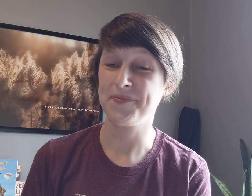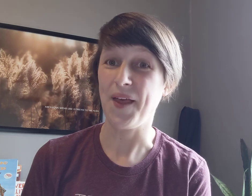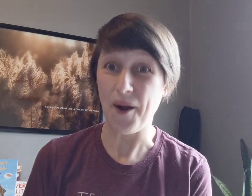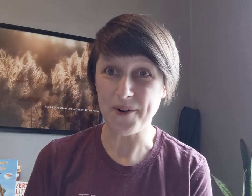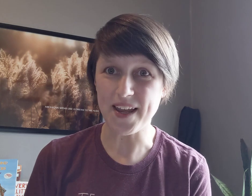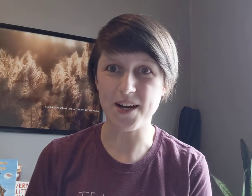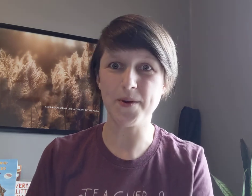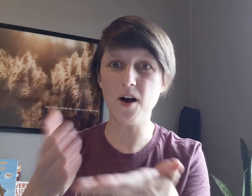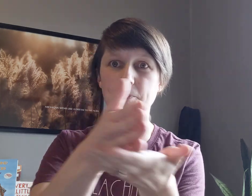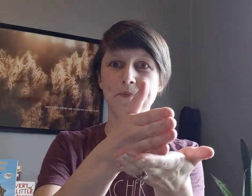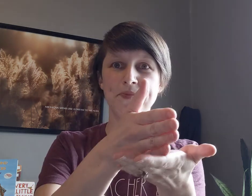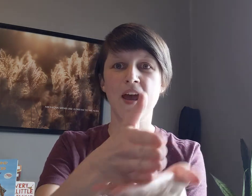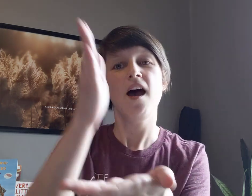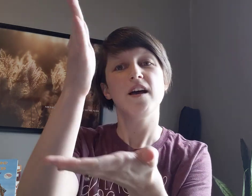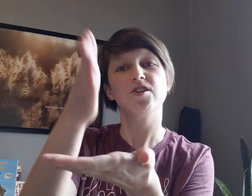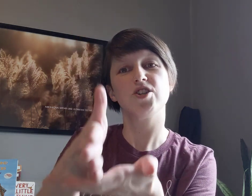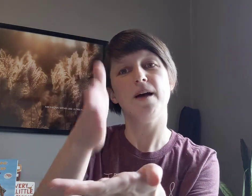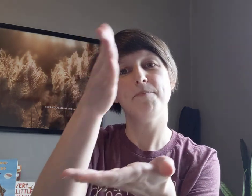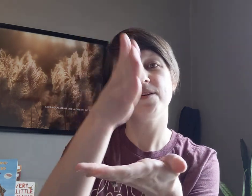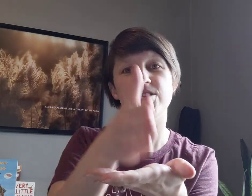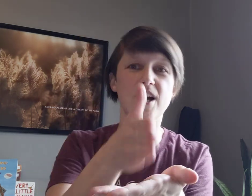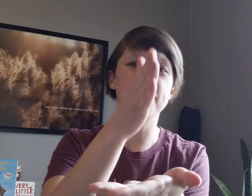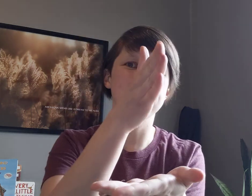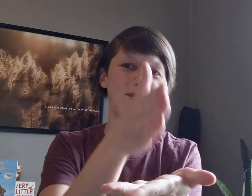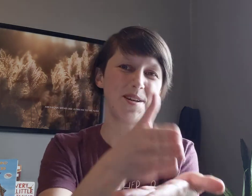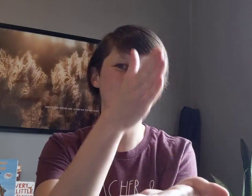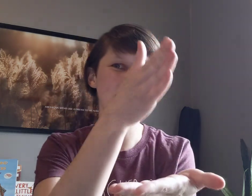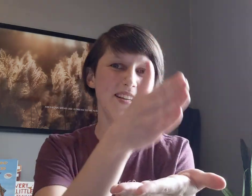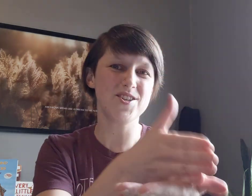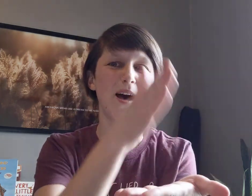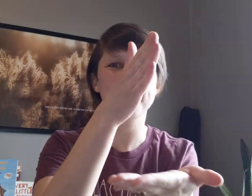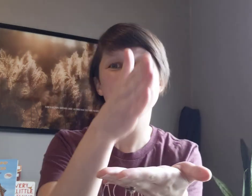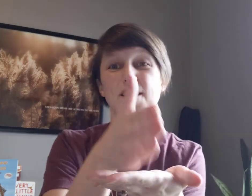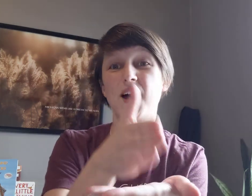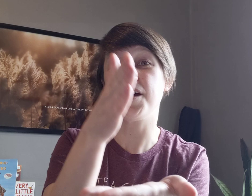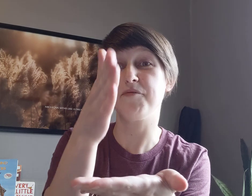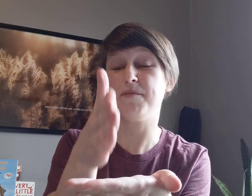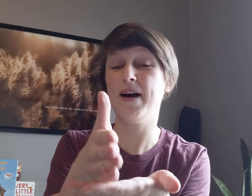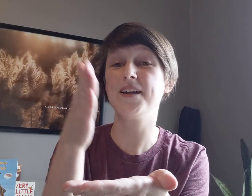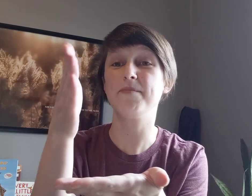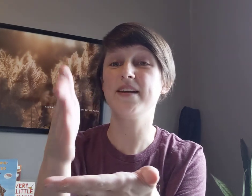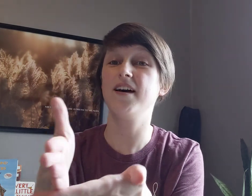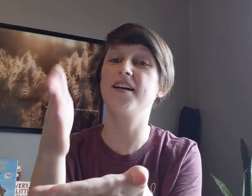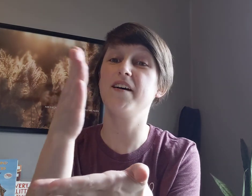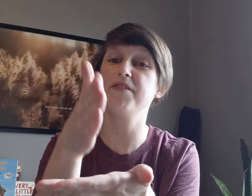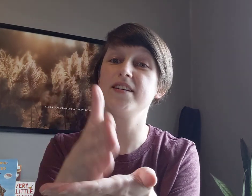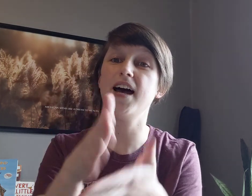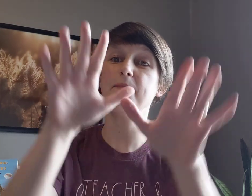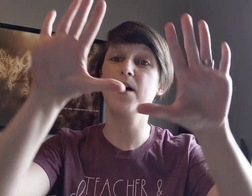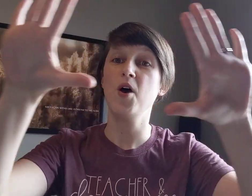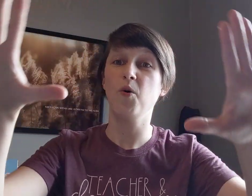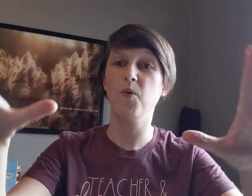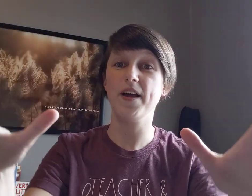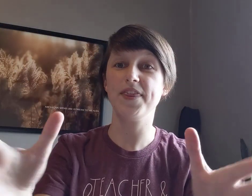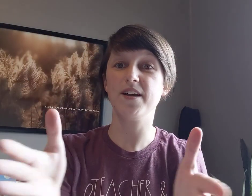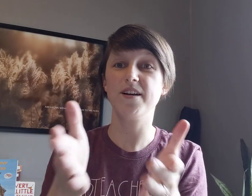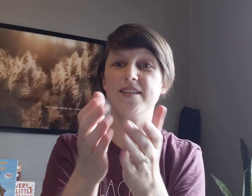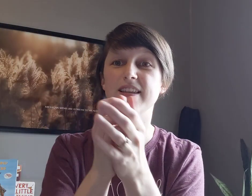All right, here we go. Chop, chop, chippity chop. Cut off the bottom and cut off the top. What there is